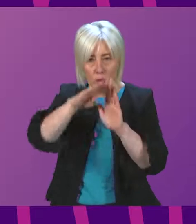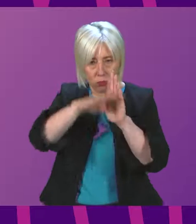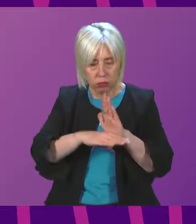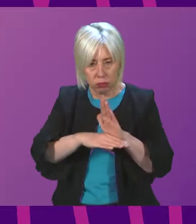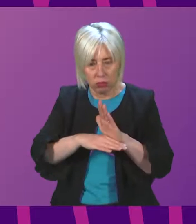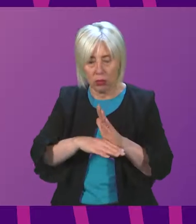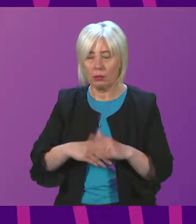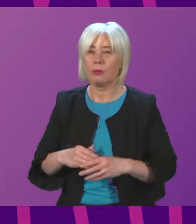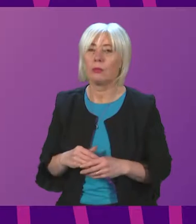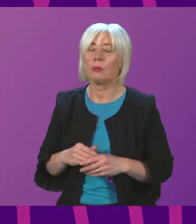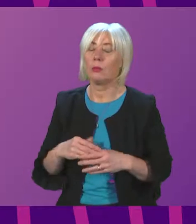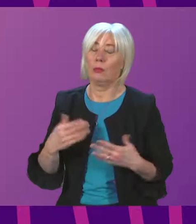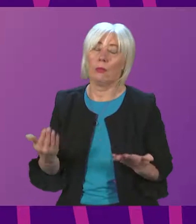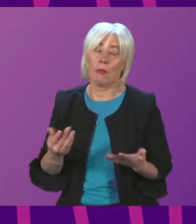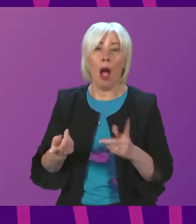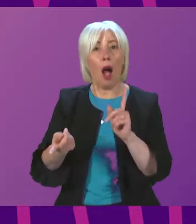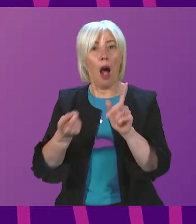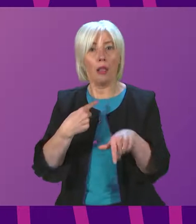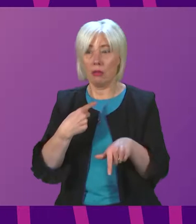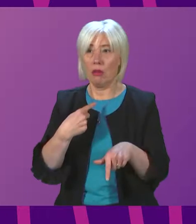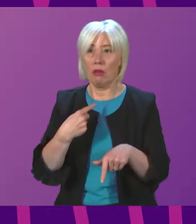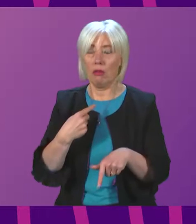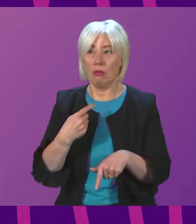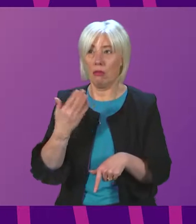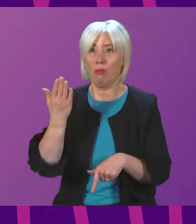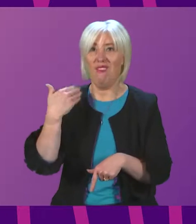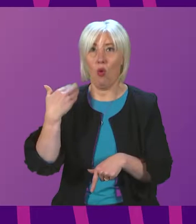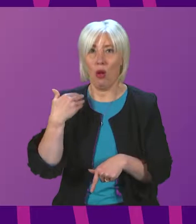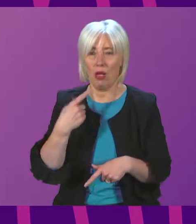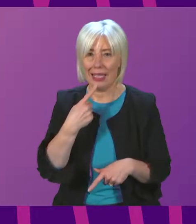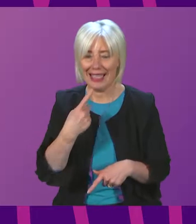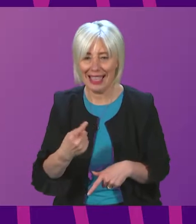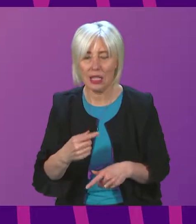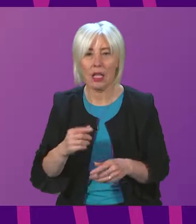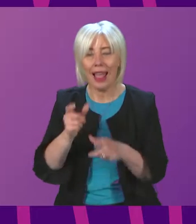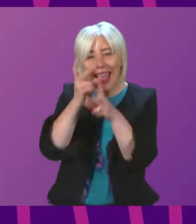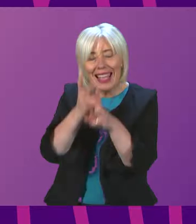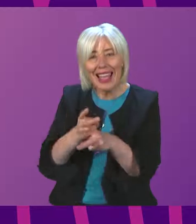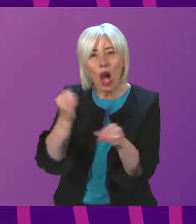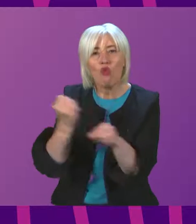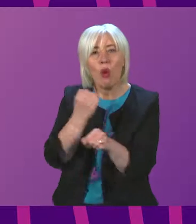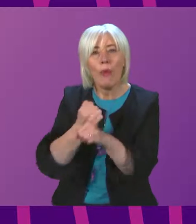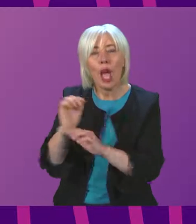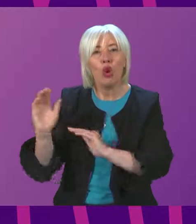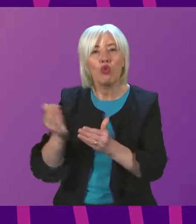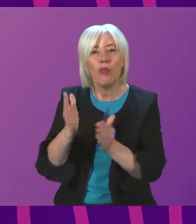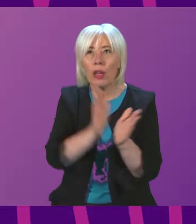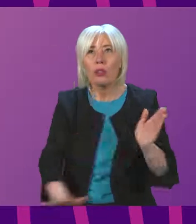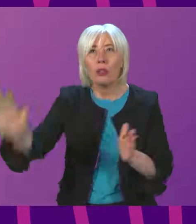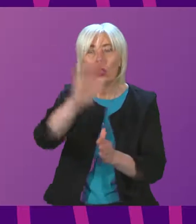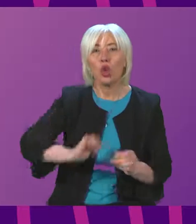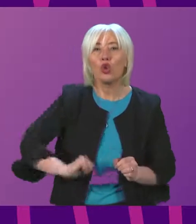answer to my previous, the answer I gave previously, so that care and repair services across Scotland